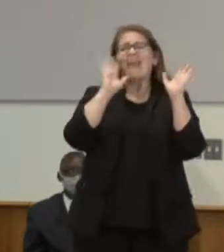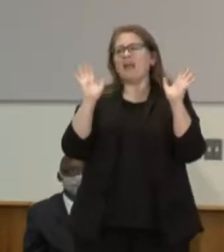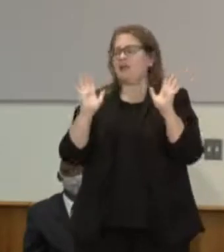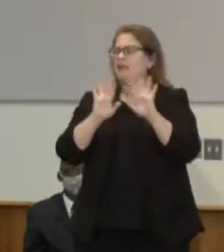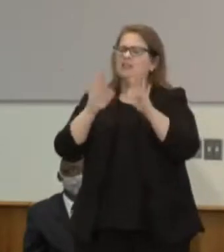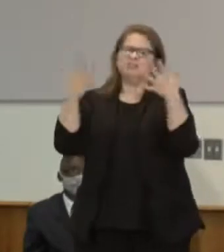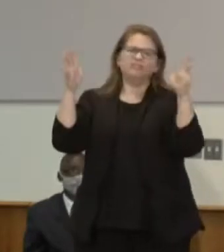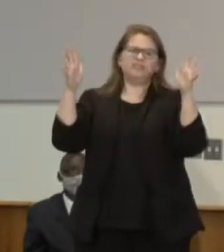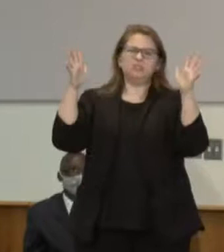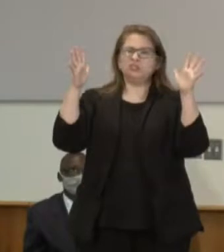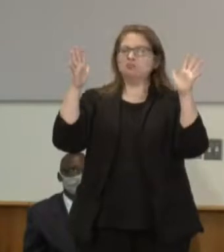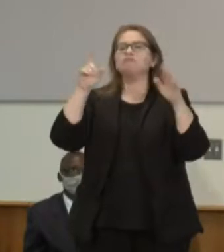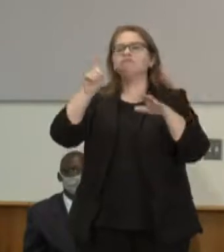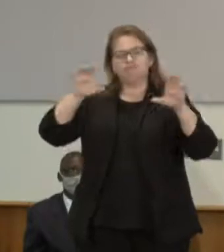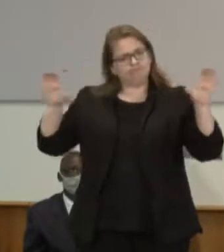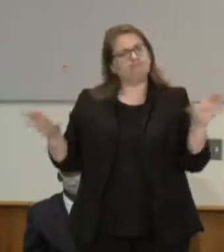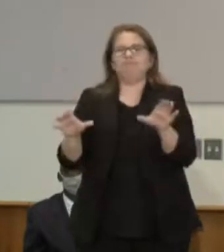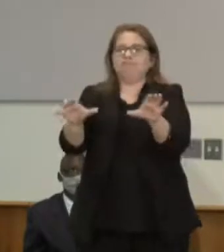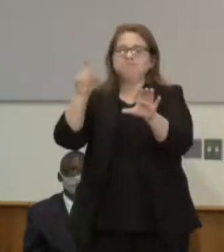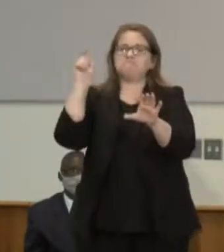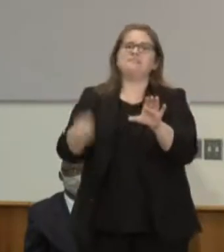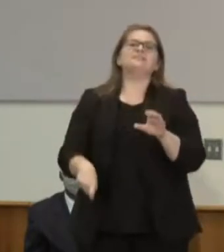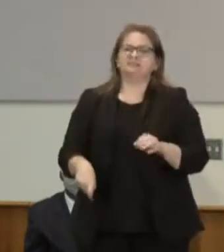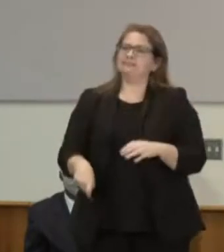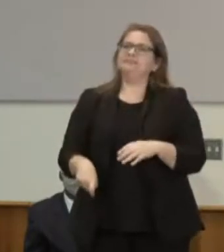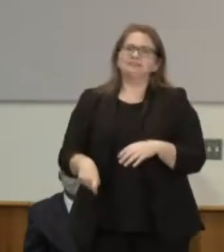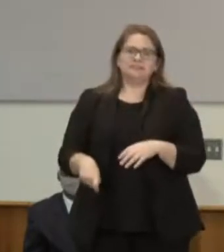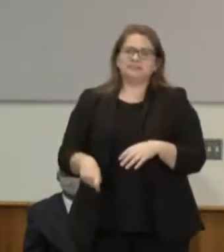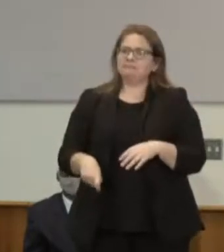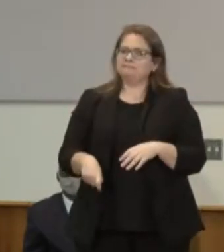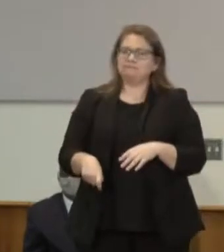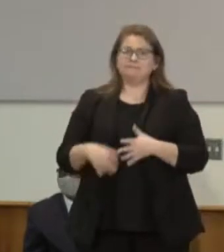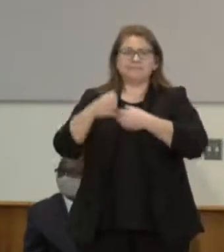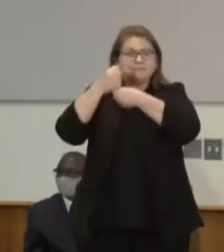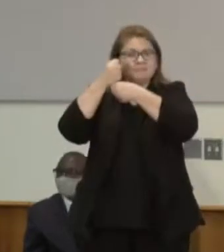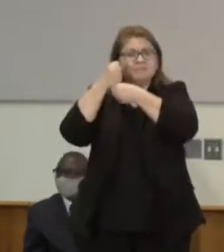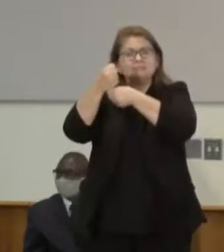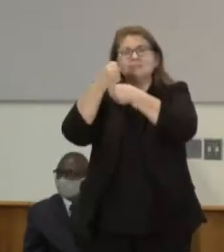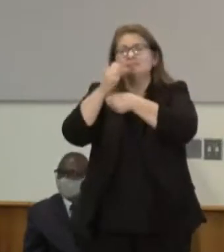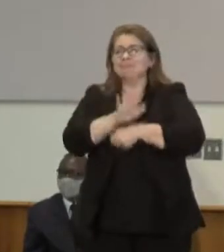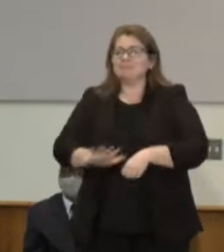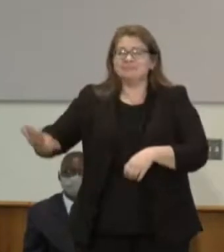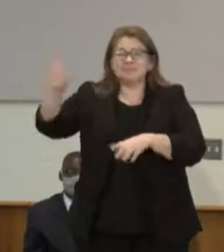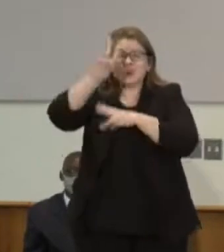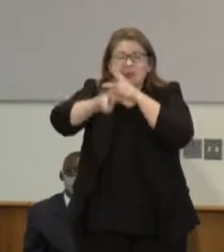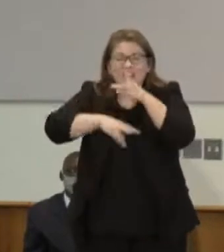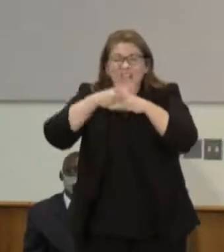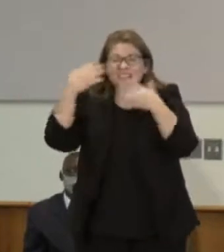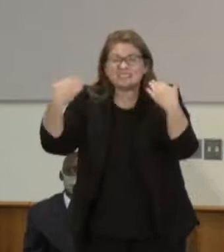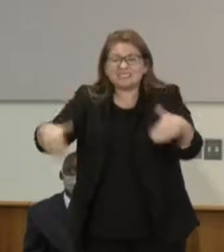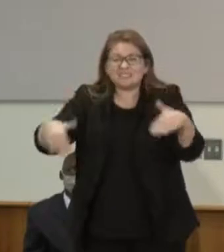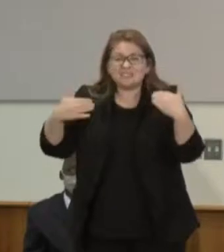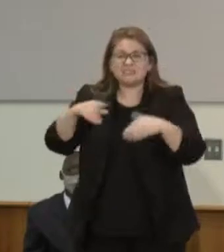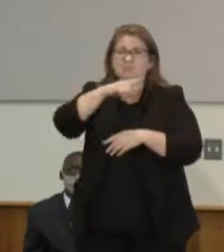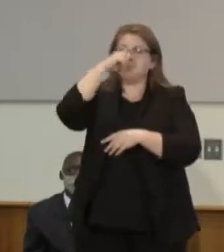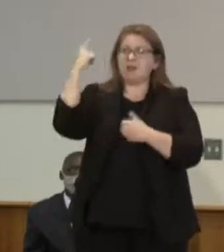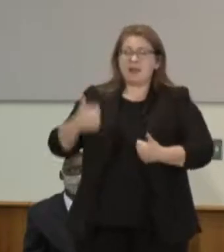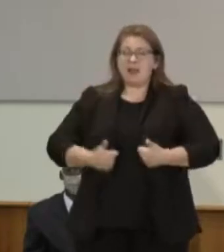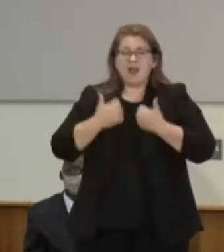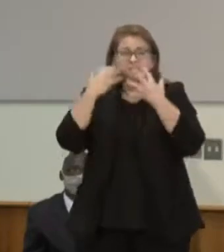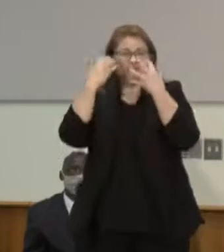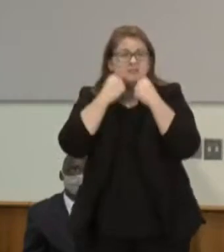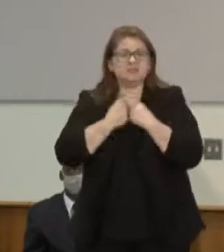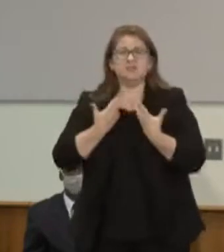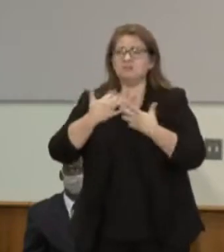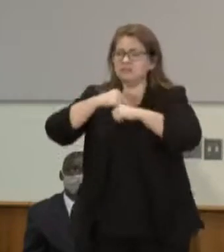protests around the nation and around the world loud and clear. We must protect black lives and put an end to the inaction that